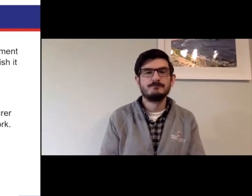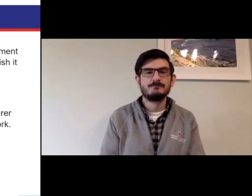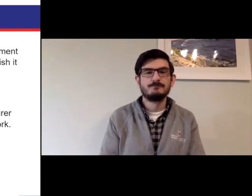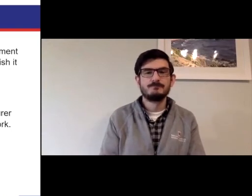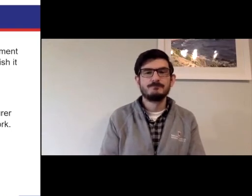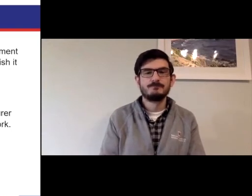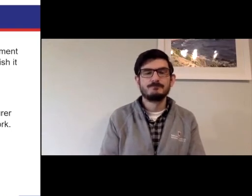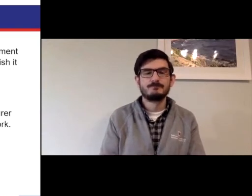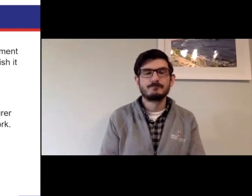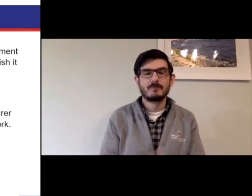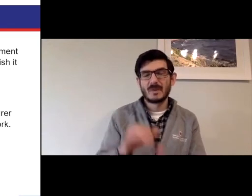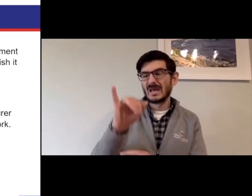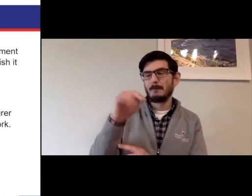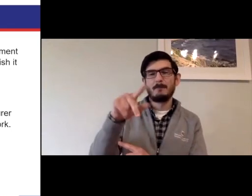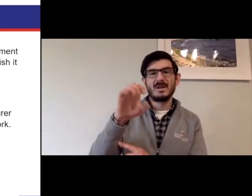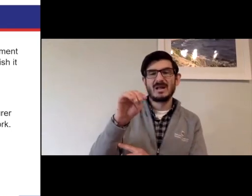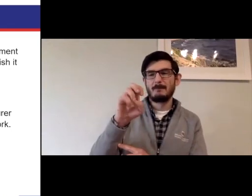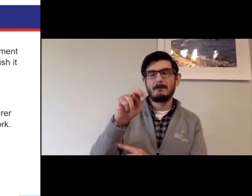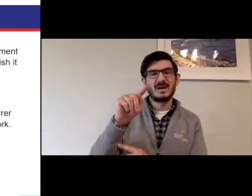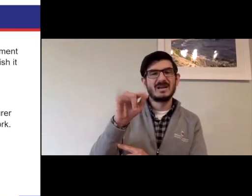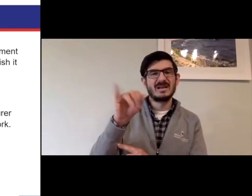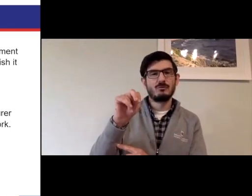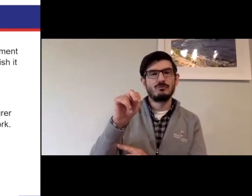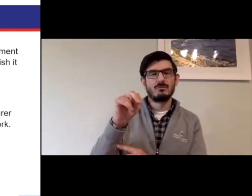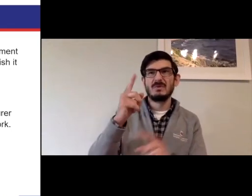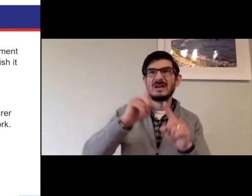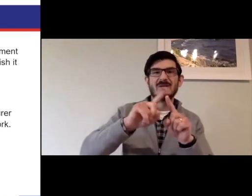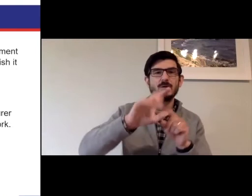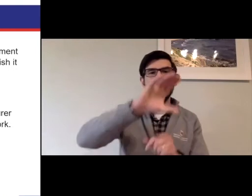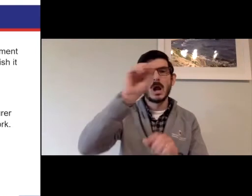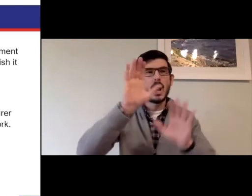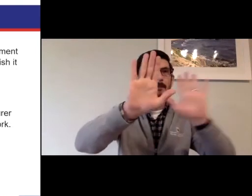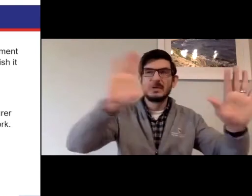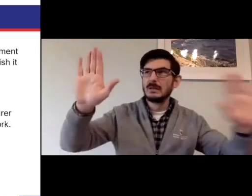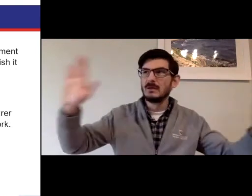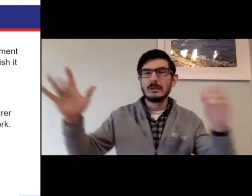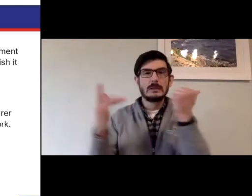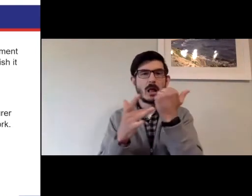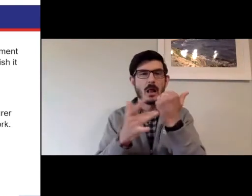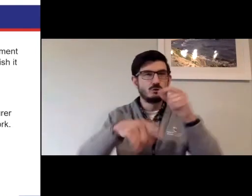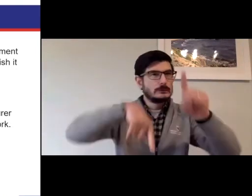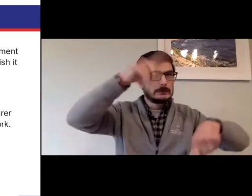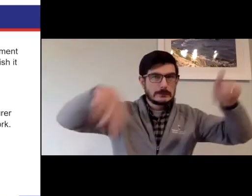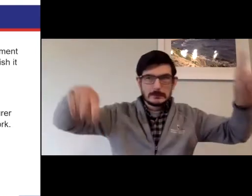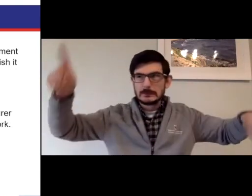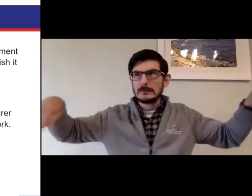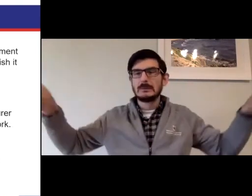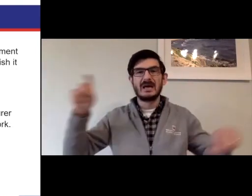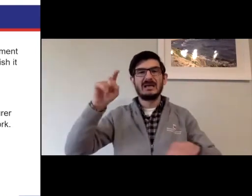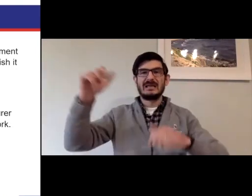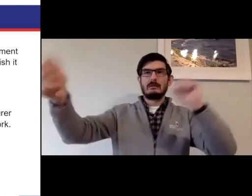and so the teething pains, for lack of a better word, that we've experienced essentially revolve around implementation. The different carriers,